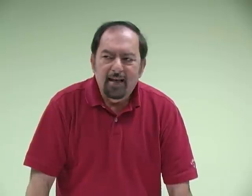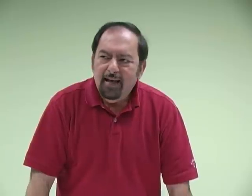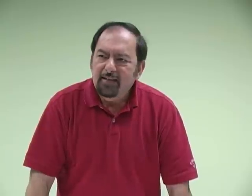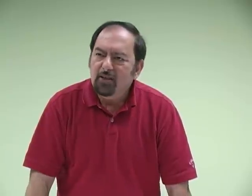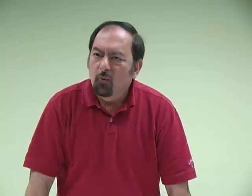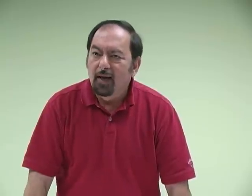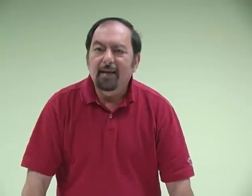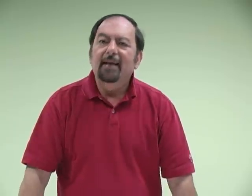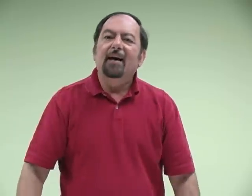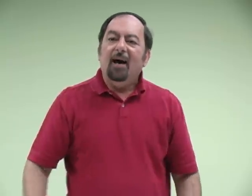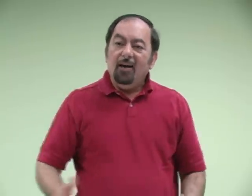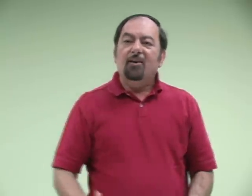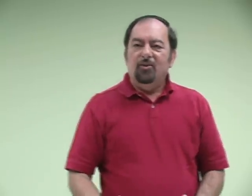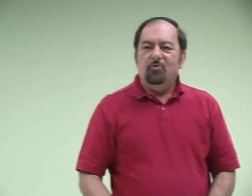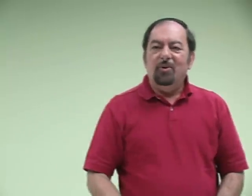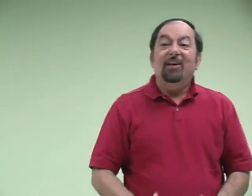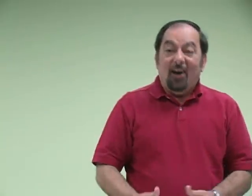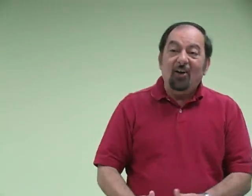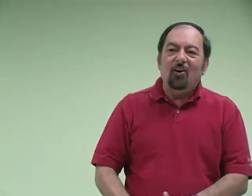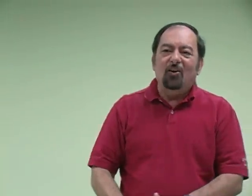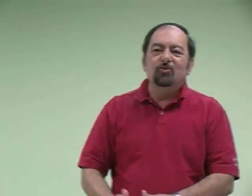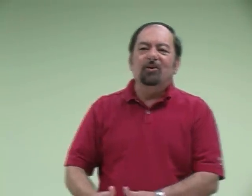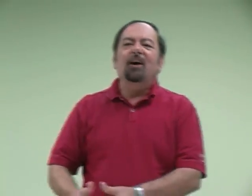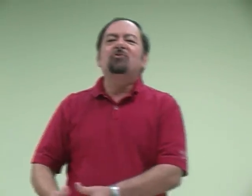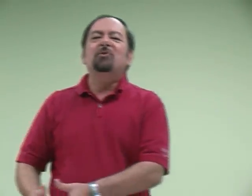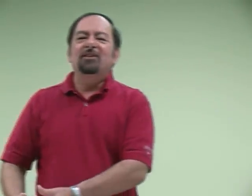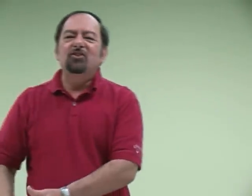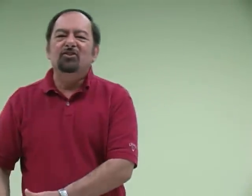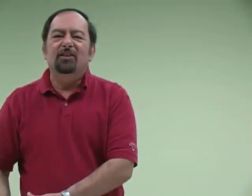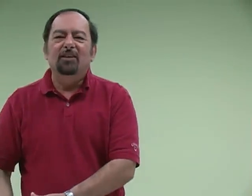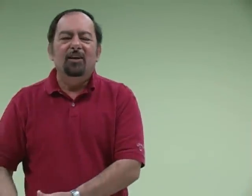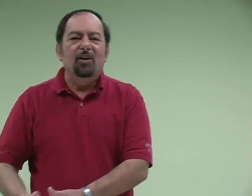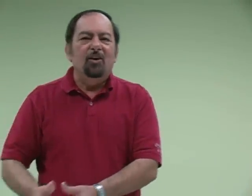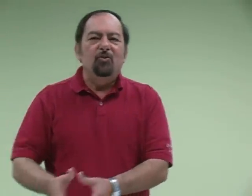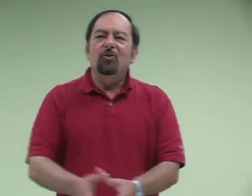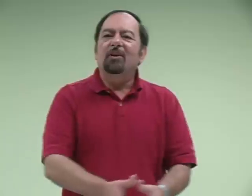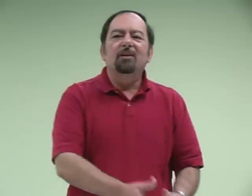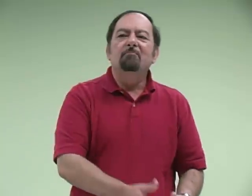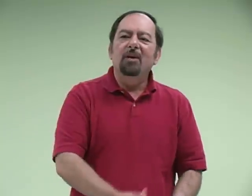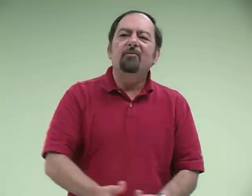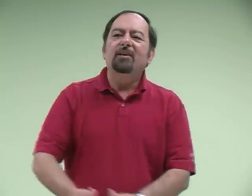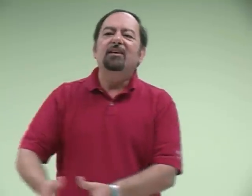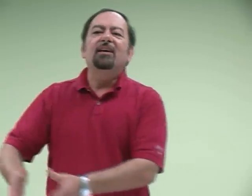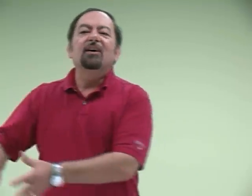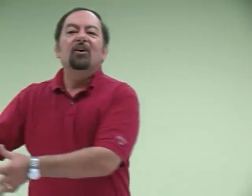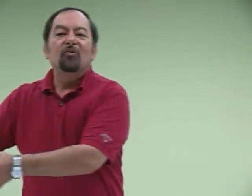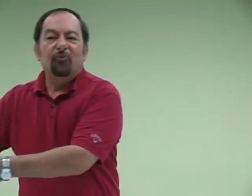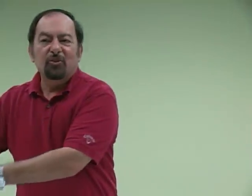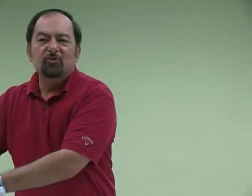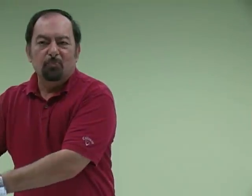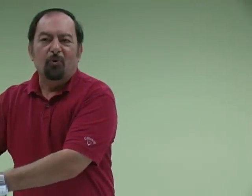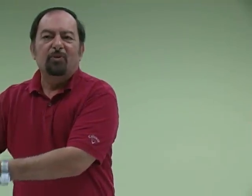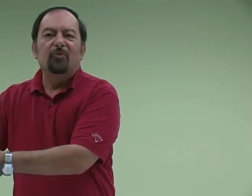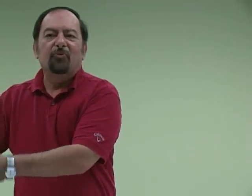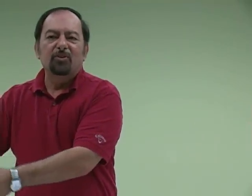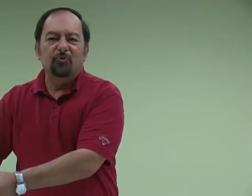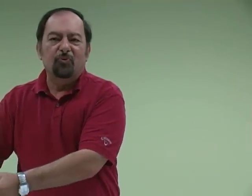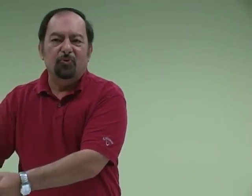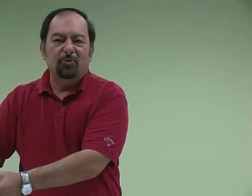He said, well, in our country, in our culture, in our tradition, you cannot marry the firstborn, the first fruit.